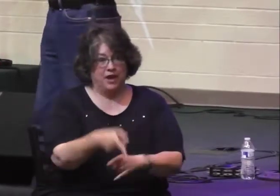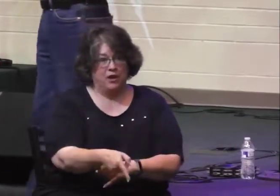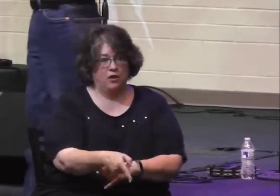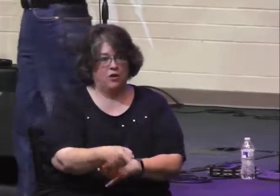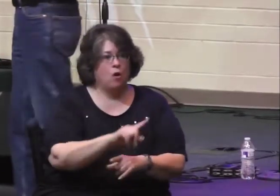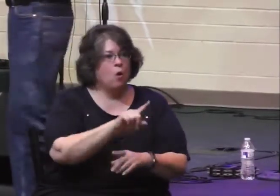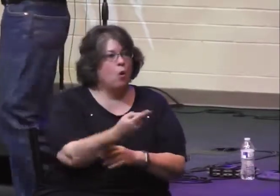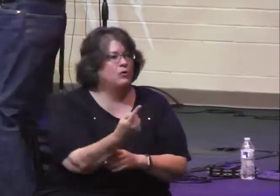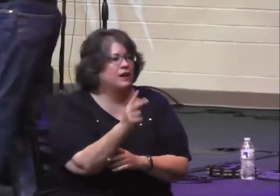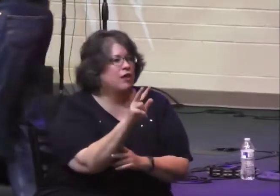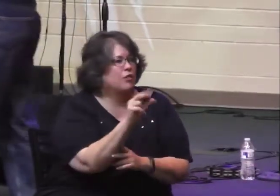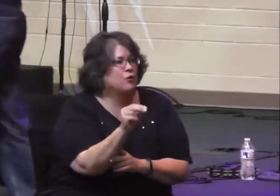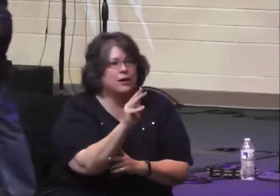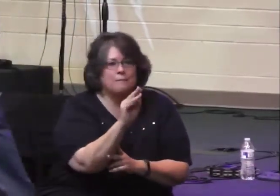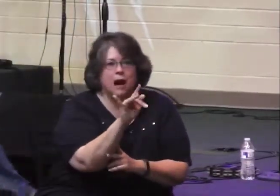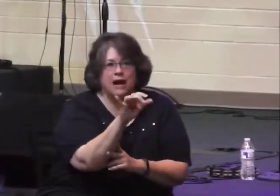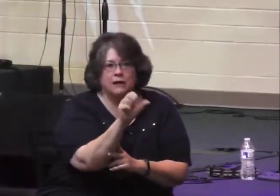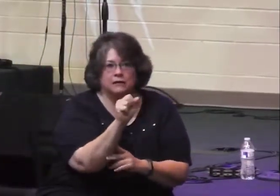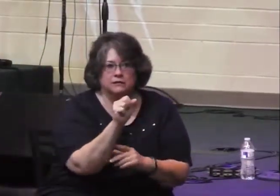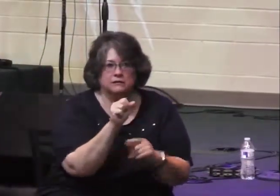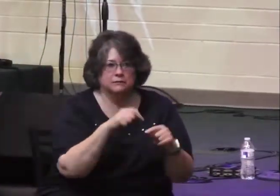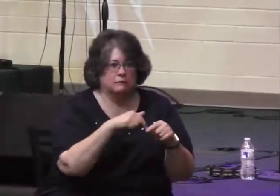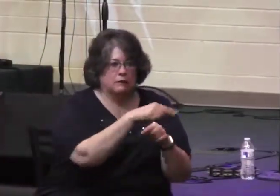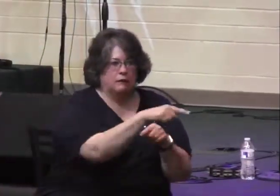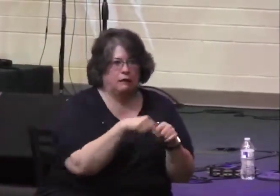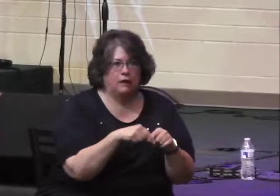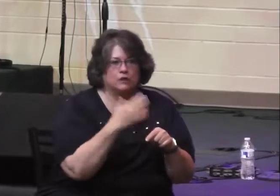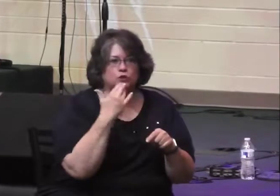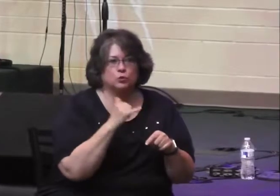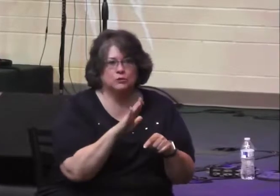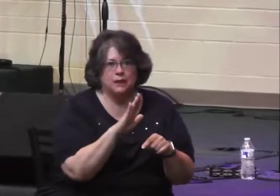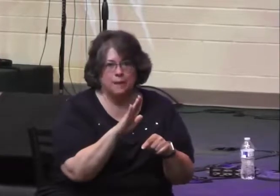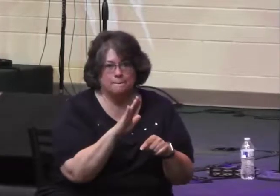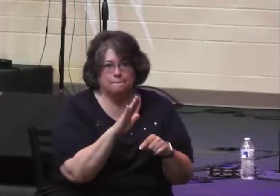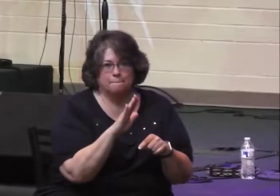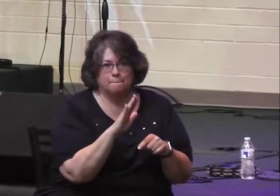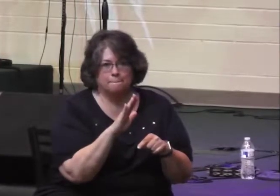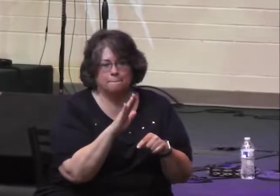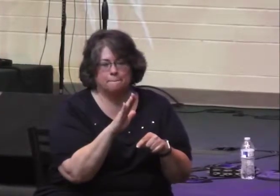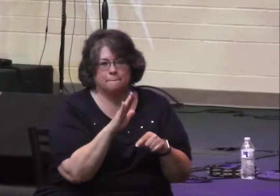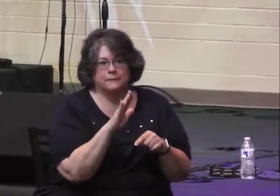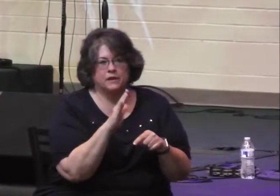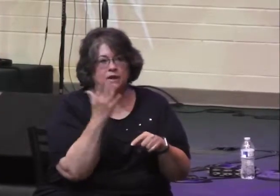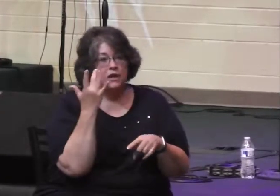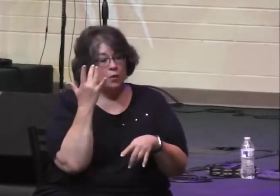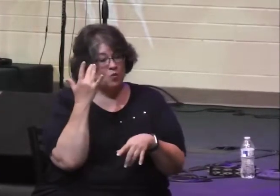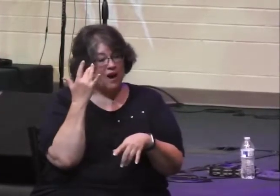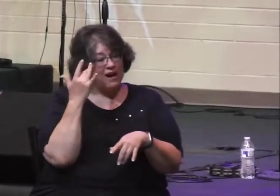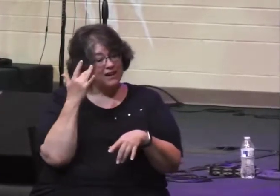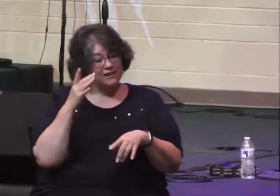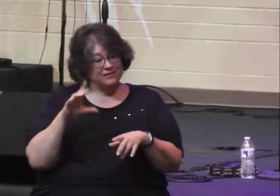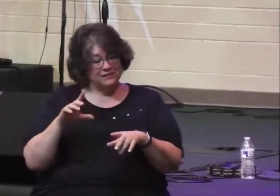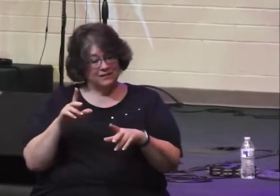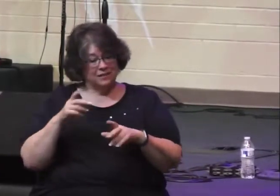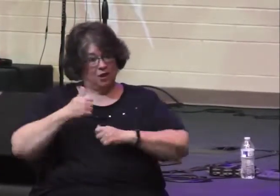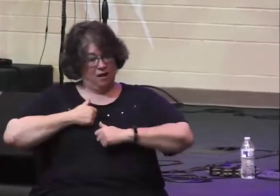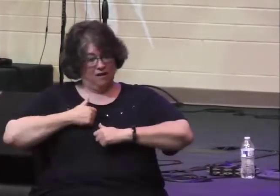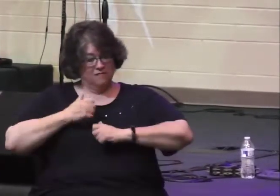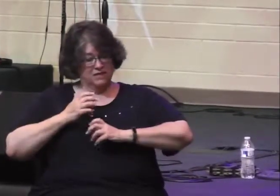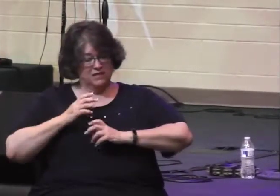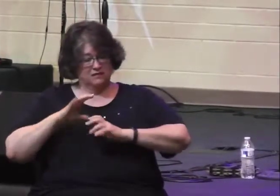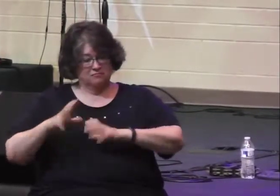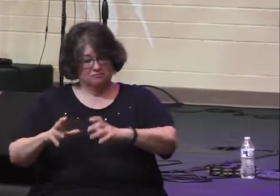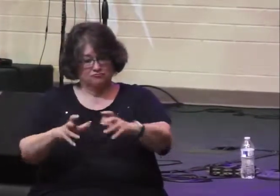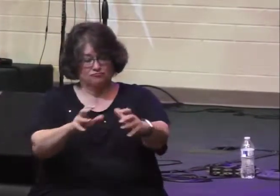And they're only about 30 miles to the south of Jerusalem. They're that close. Now, why are they